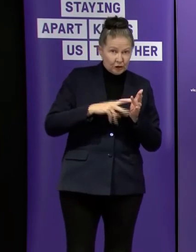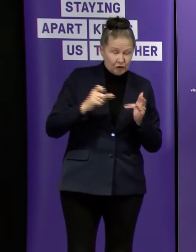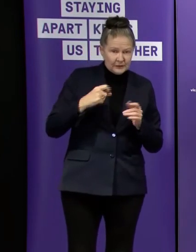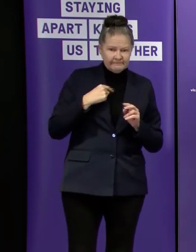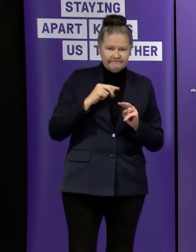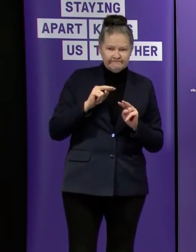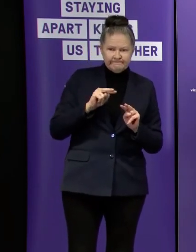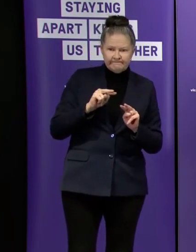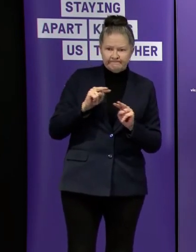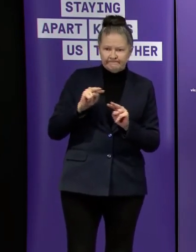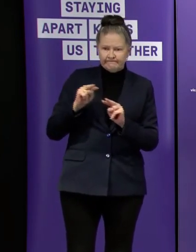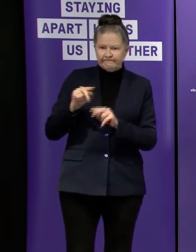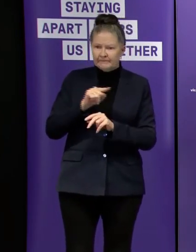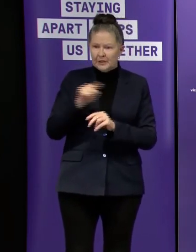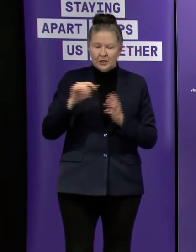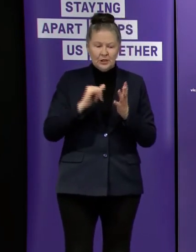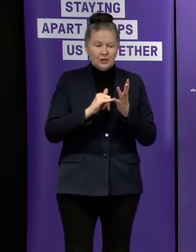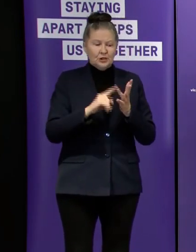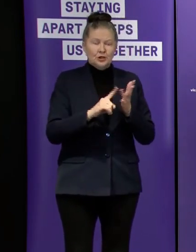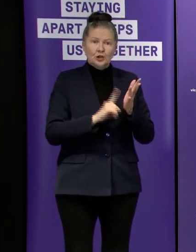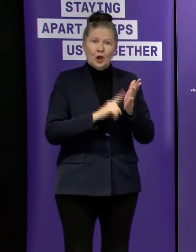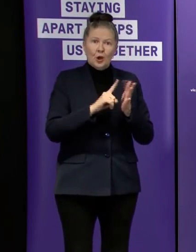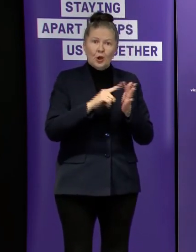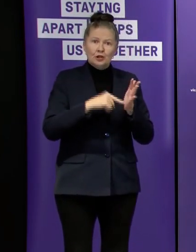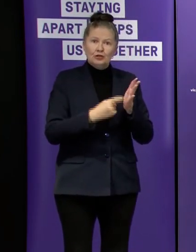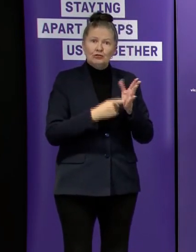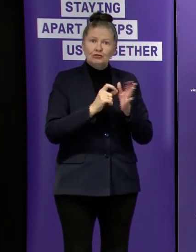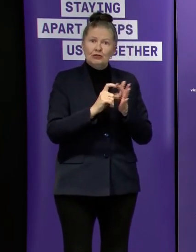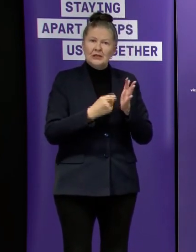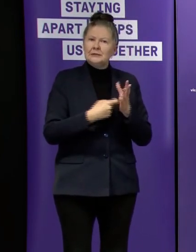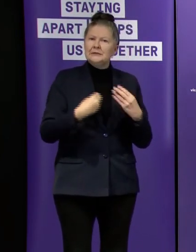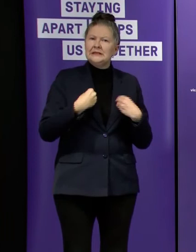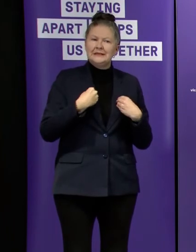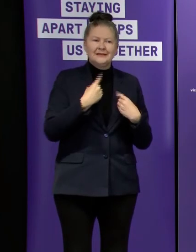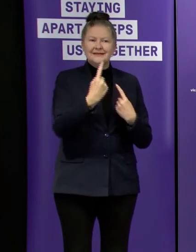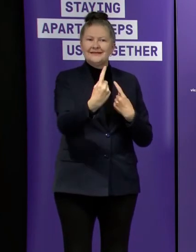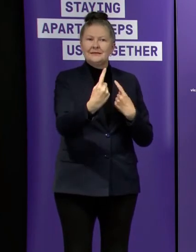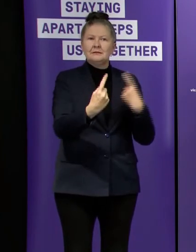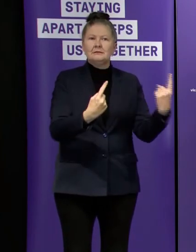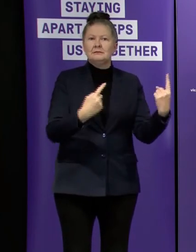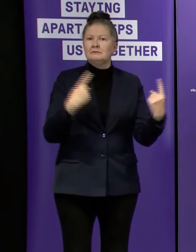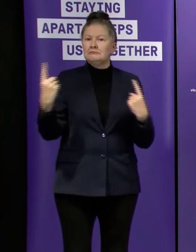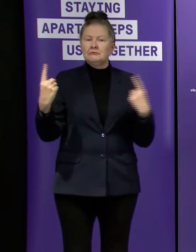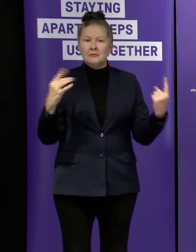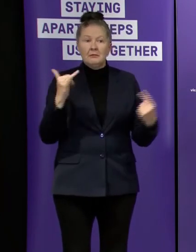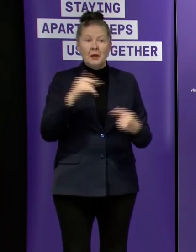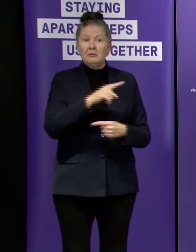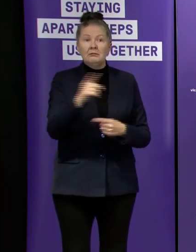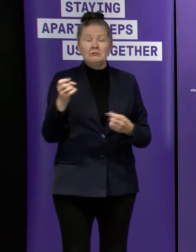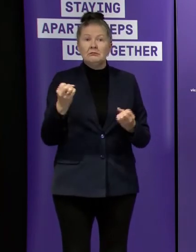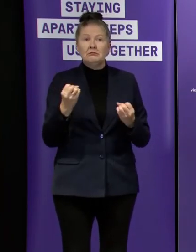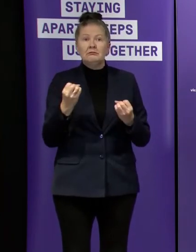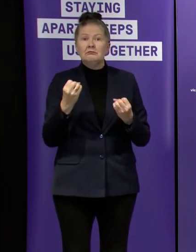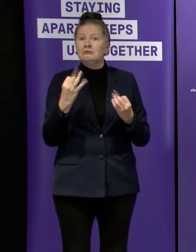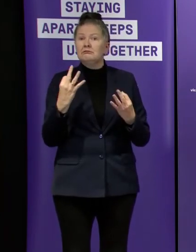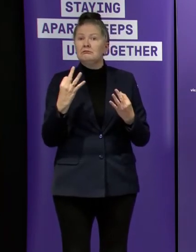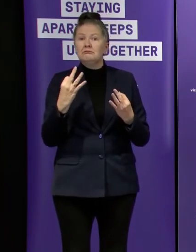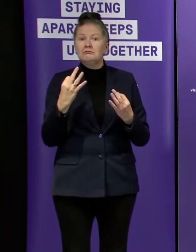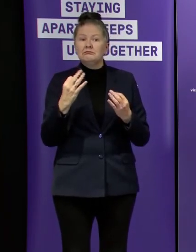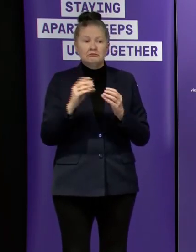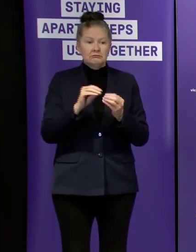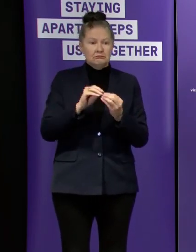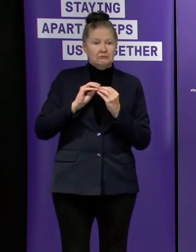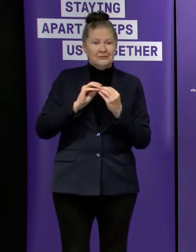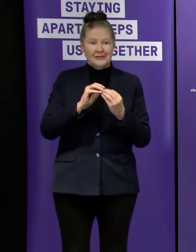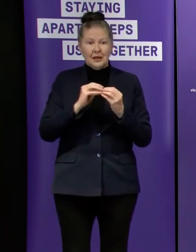uh identify who they are many of them don't actually have a a tax paying relationship with the state